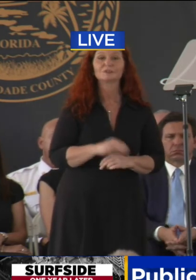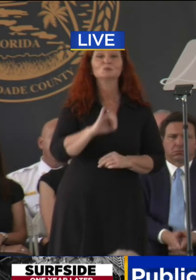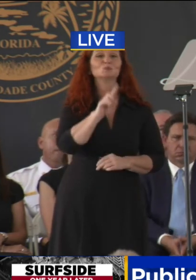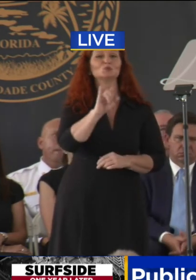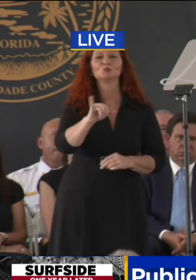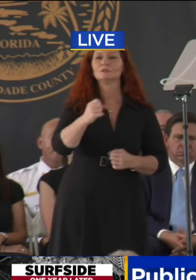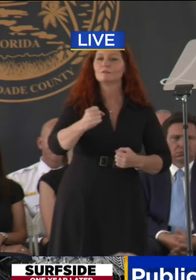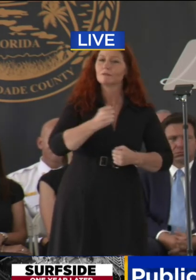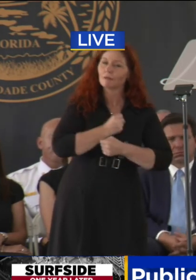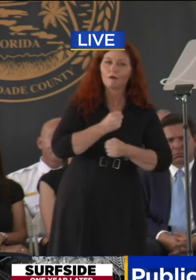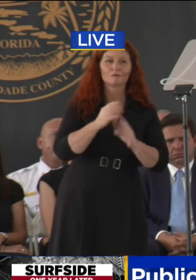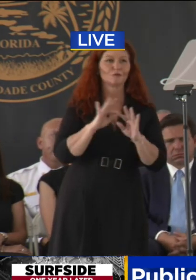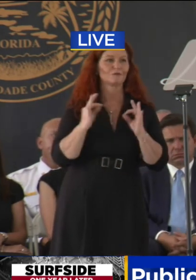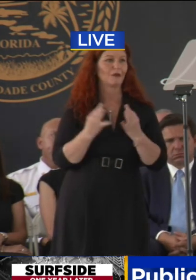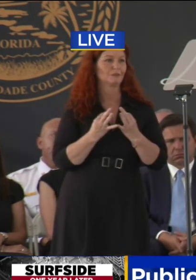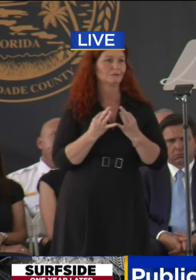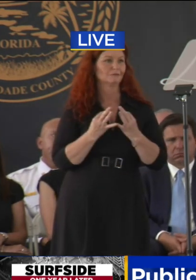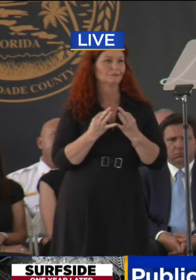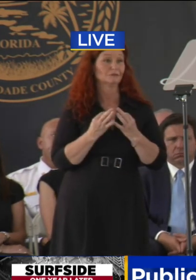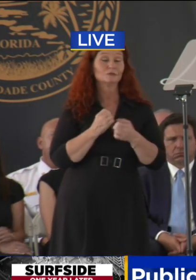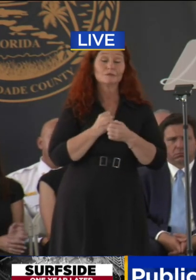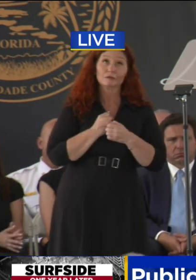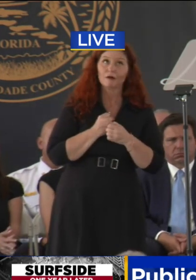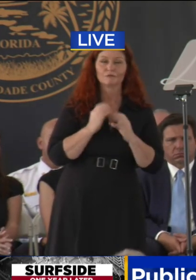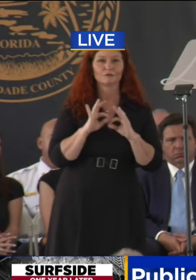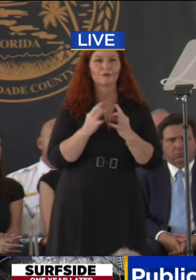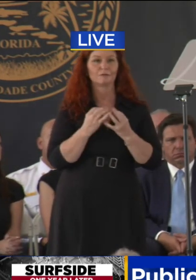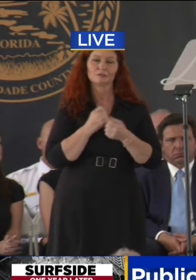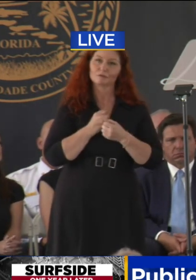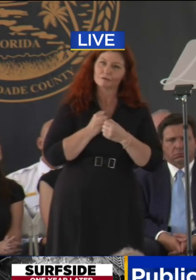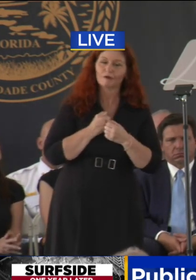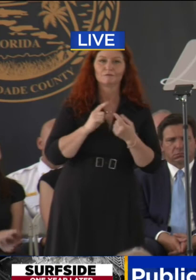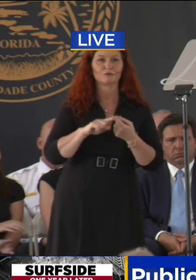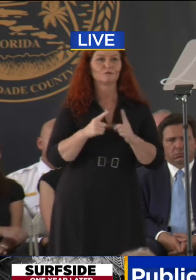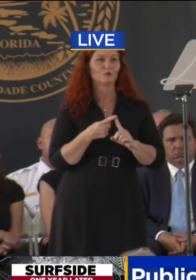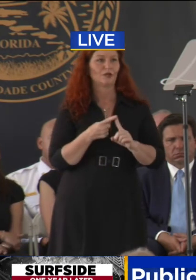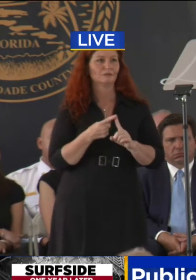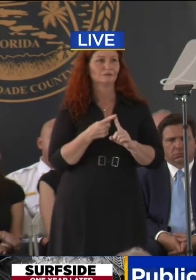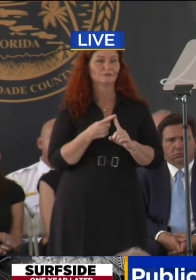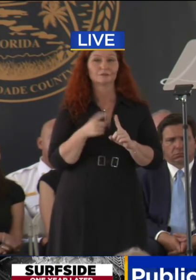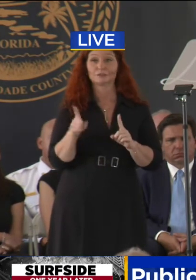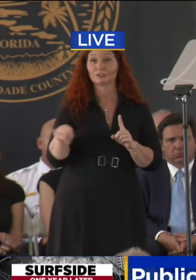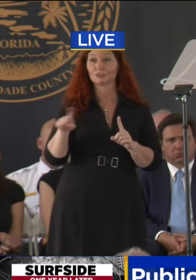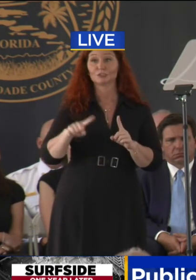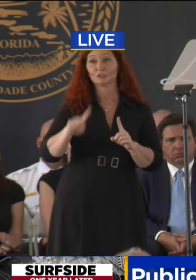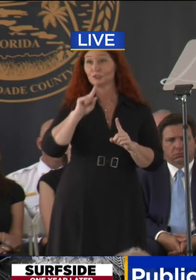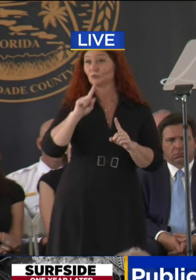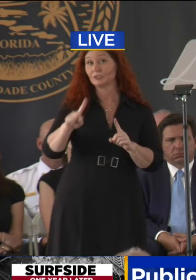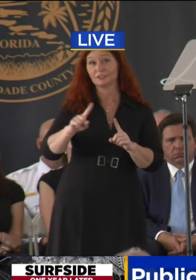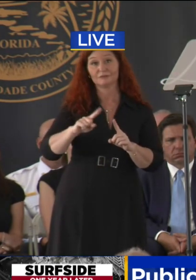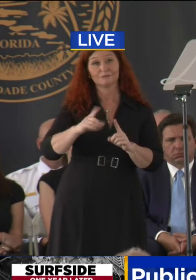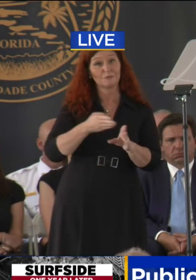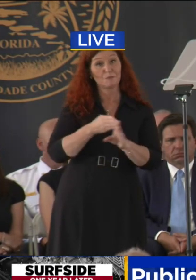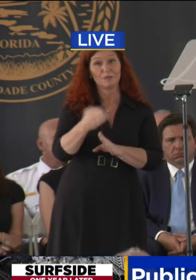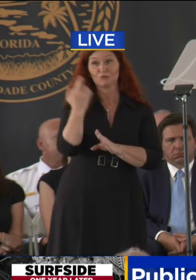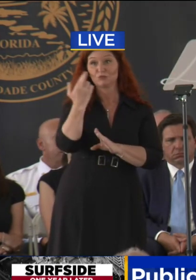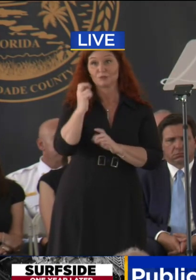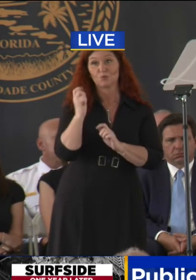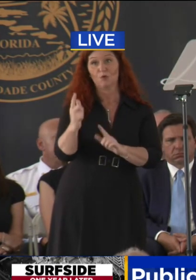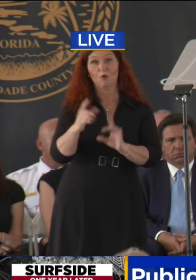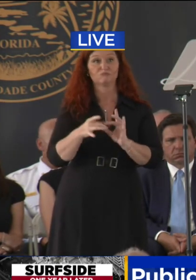family. She loved her family and friends, and she was the fabric that kept all of us together.